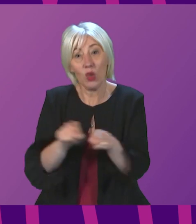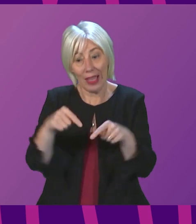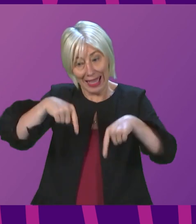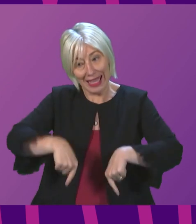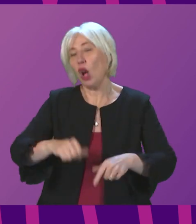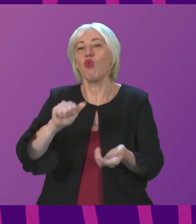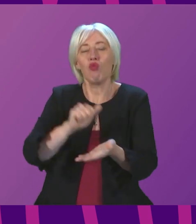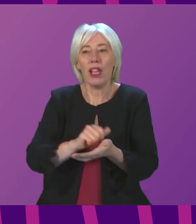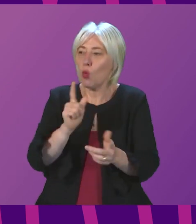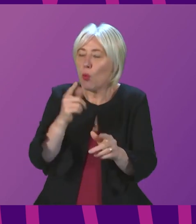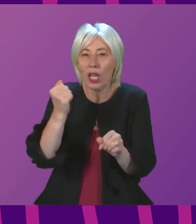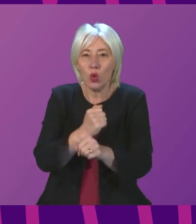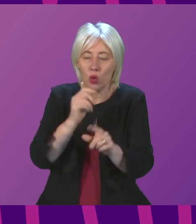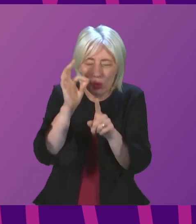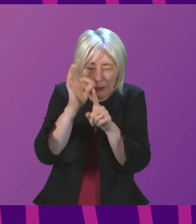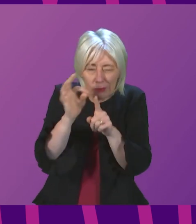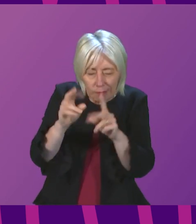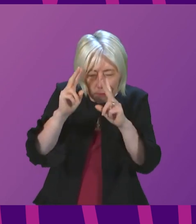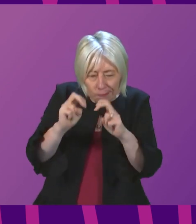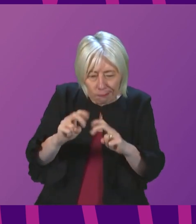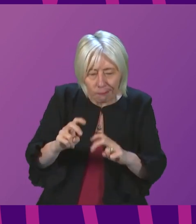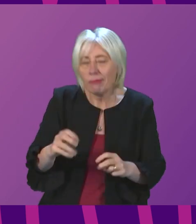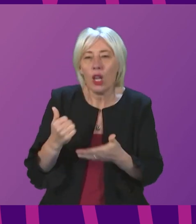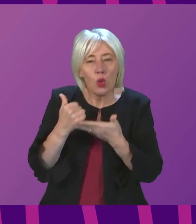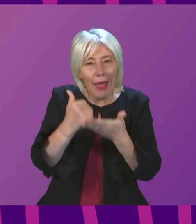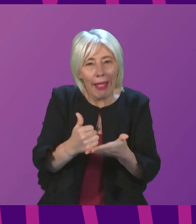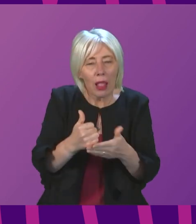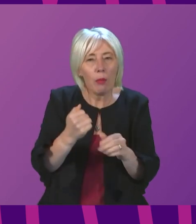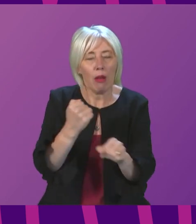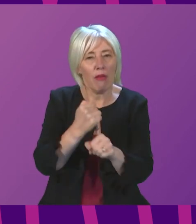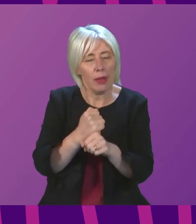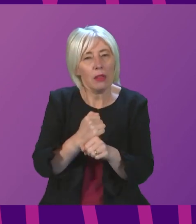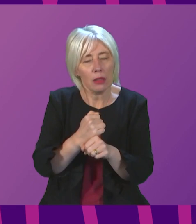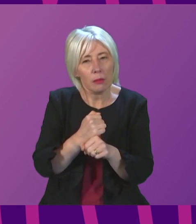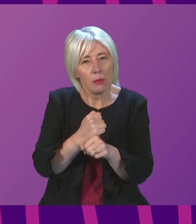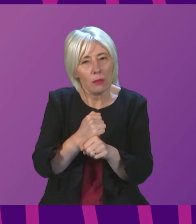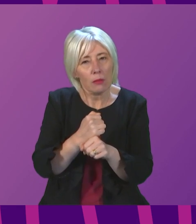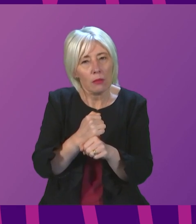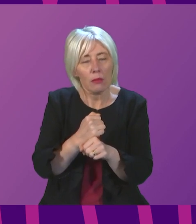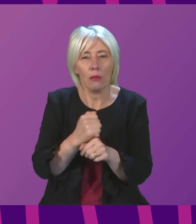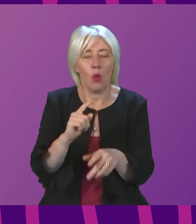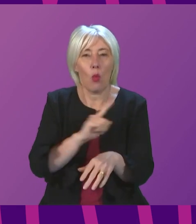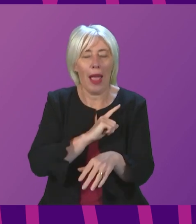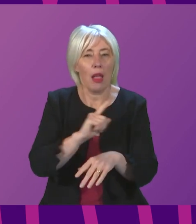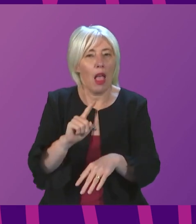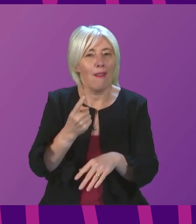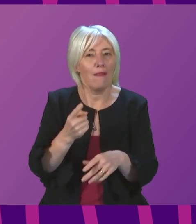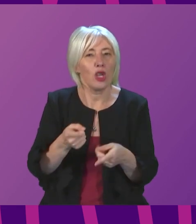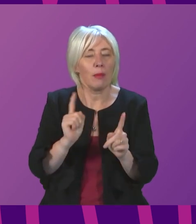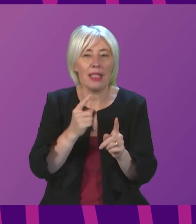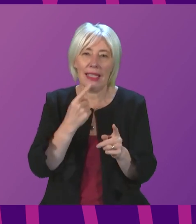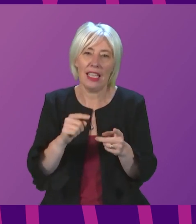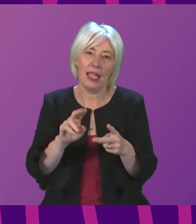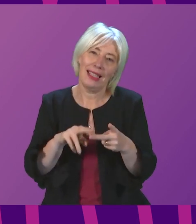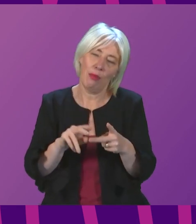we can do what we can to scrutinise and try to help the government. Because, because the First Minister said the Deputy